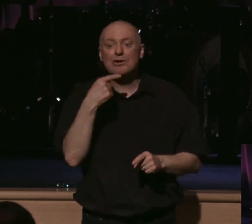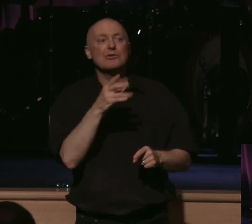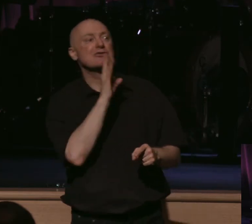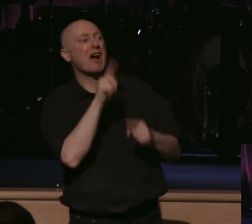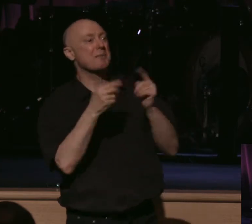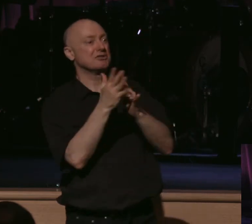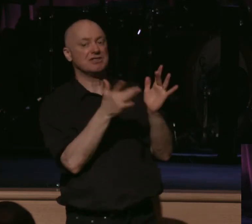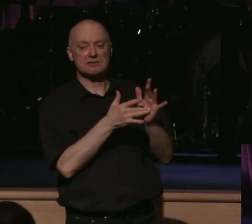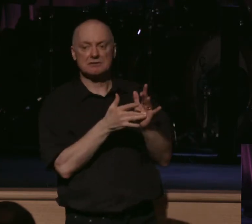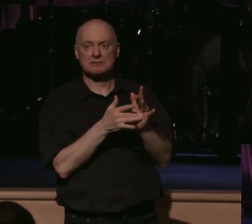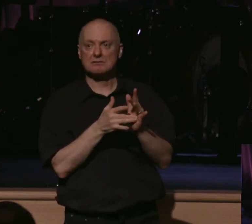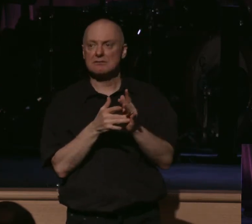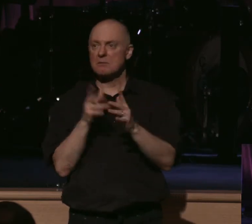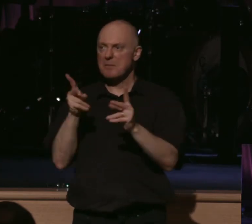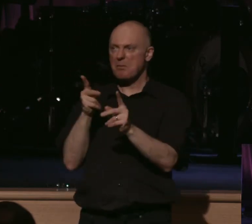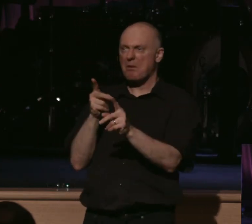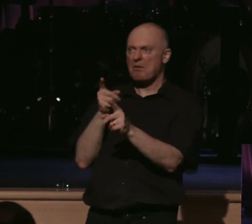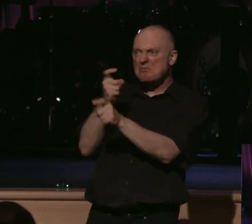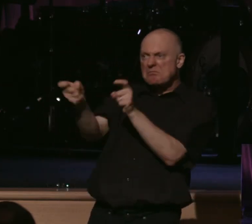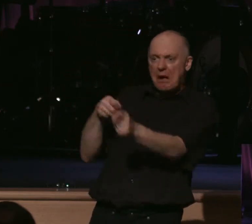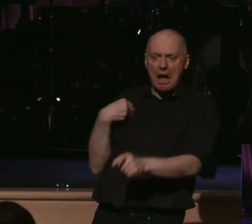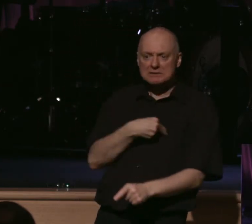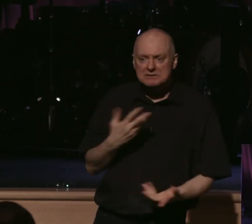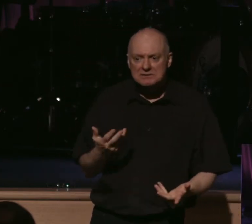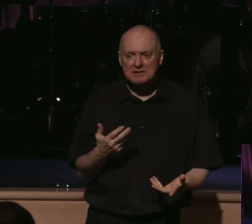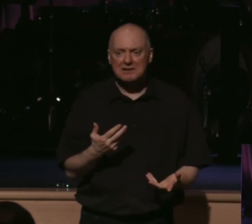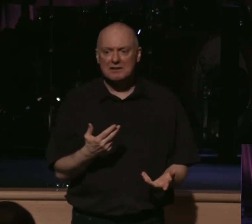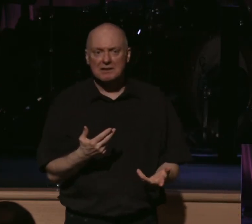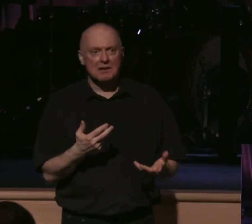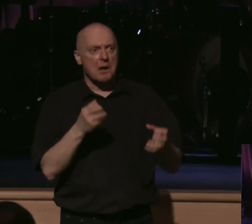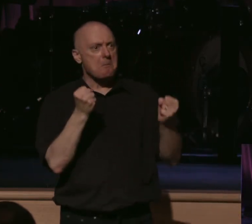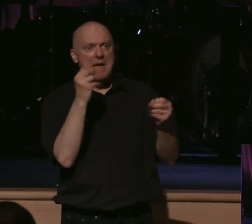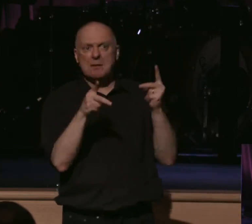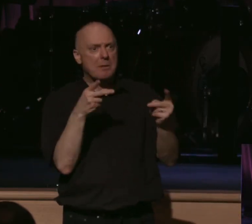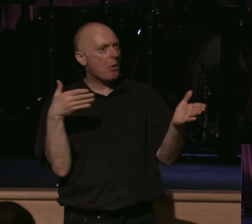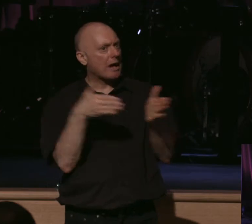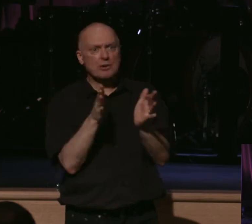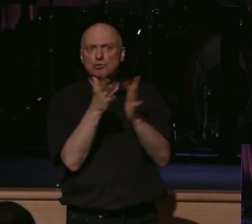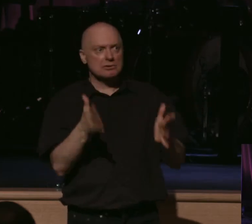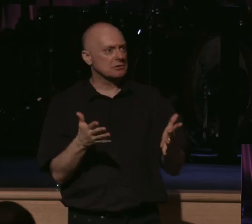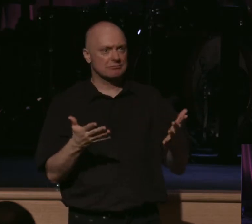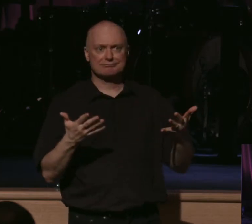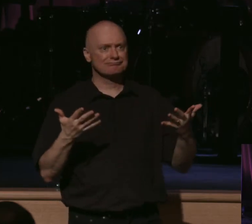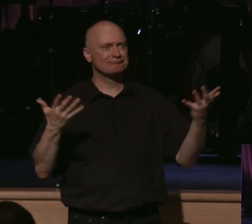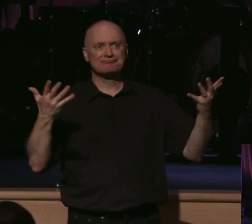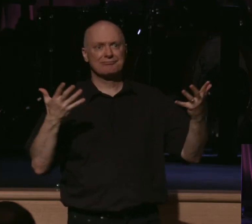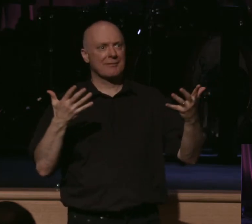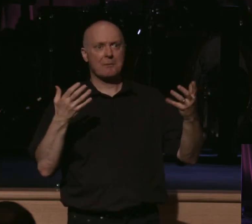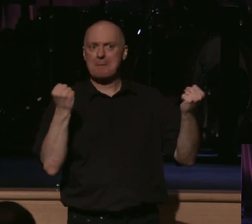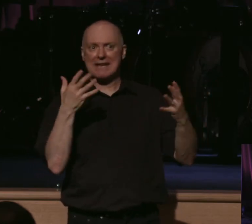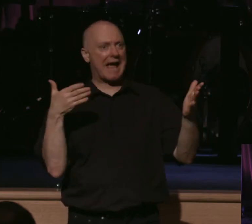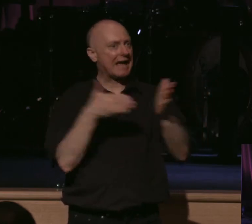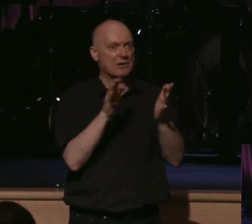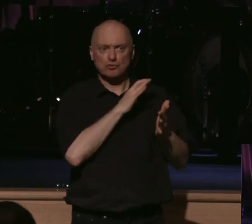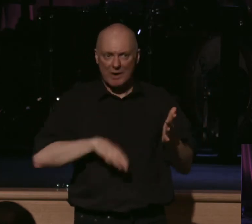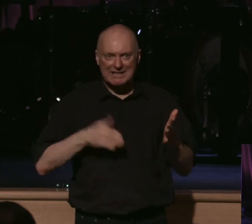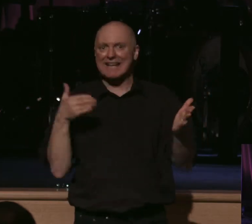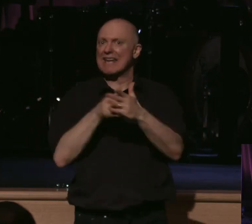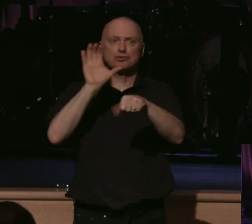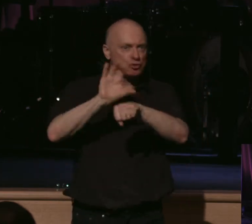has never been more under attack. We know that agendas are all over the place. They're all over the place, specifically against Christ, against His church, against